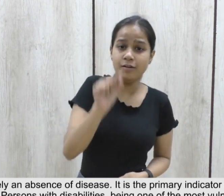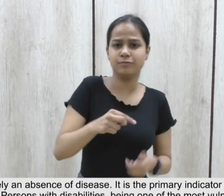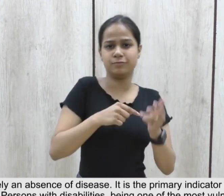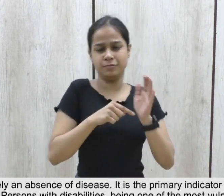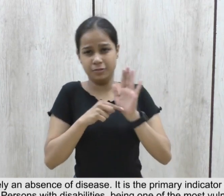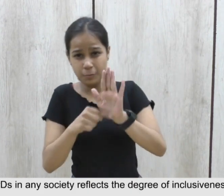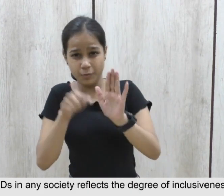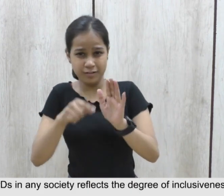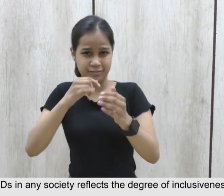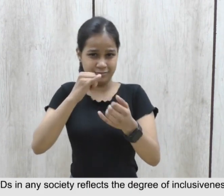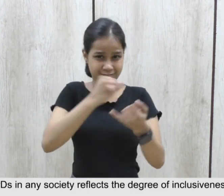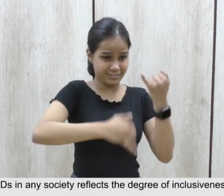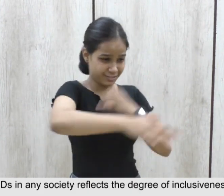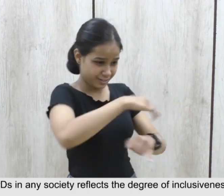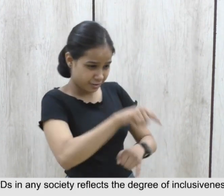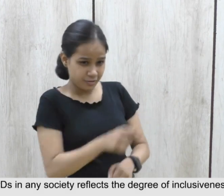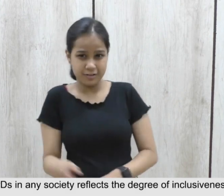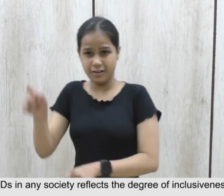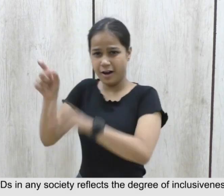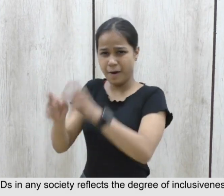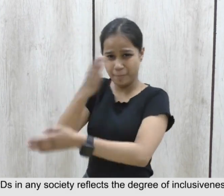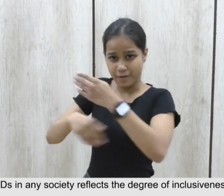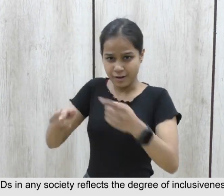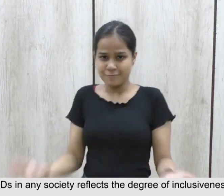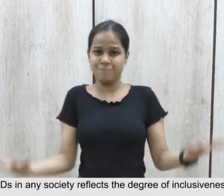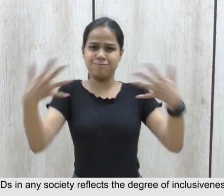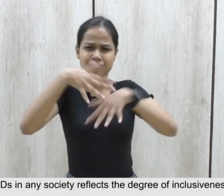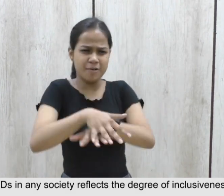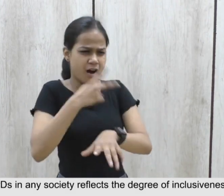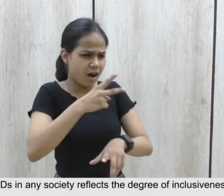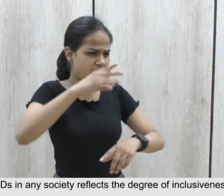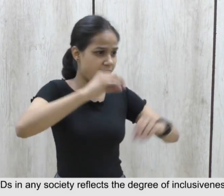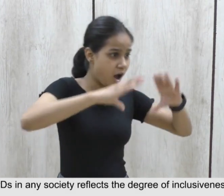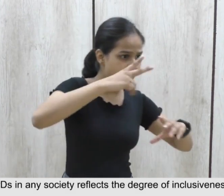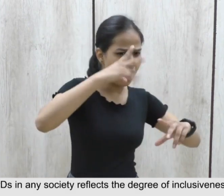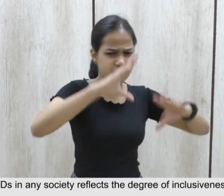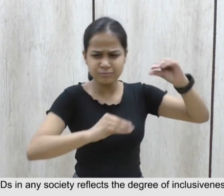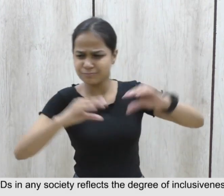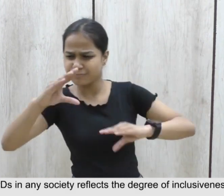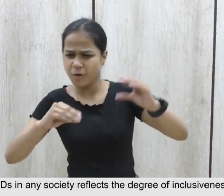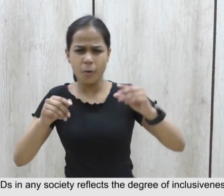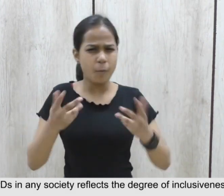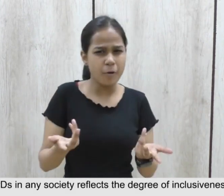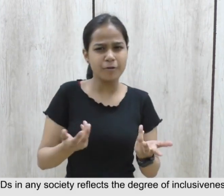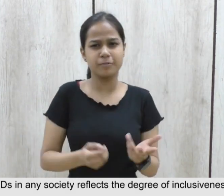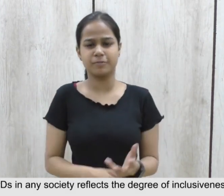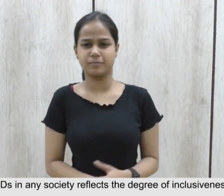Health indicator of PWDs in any society reflects the degree of inclusiveness in the society.